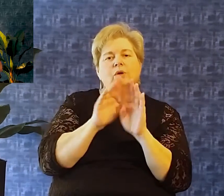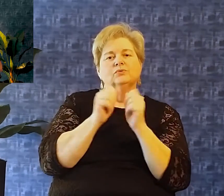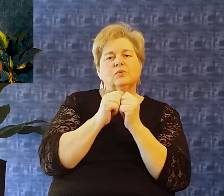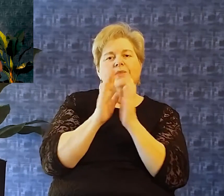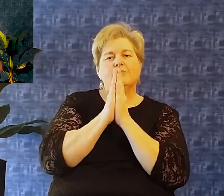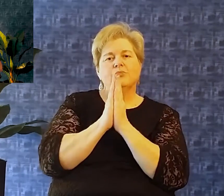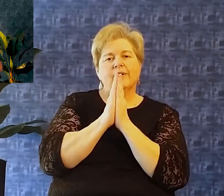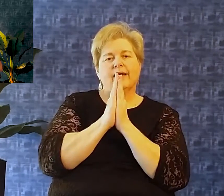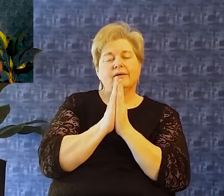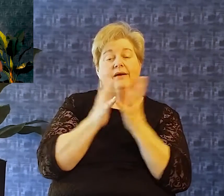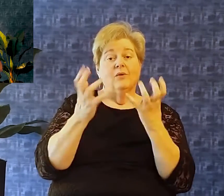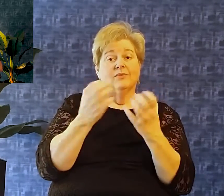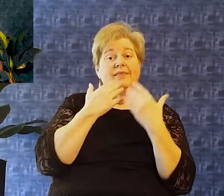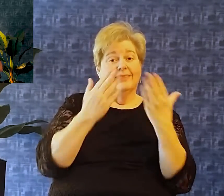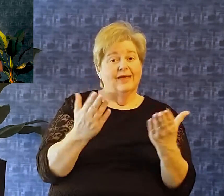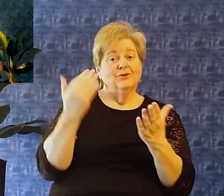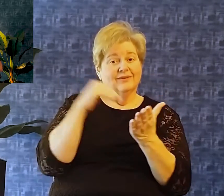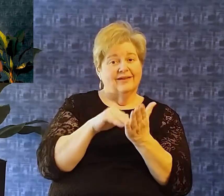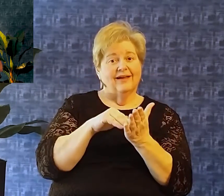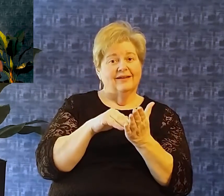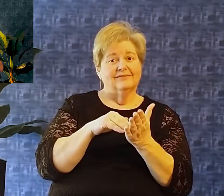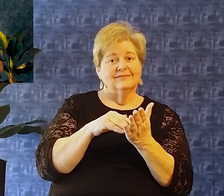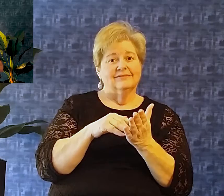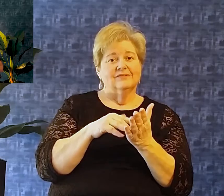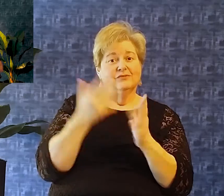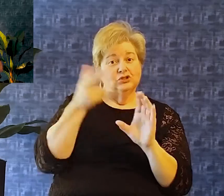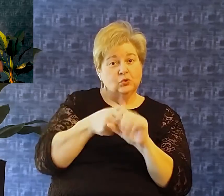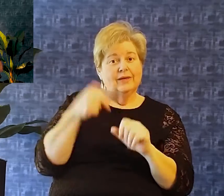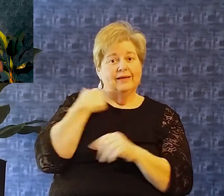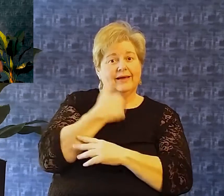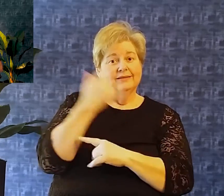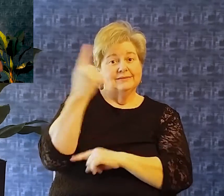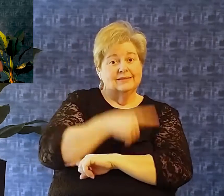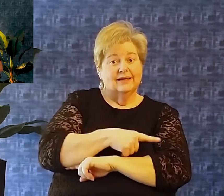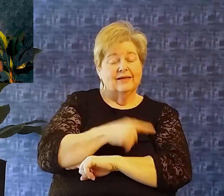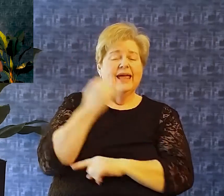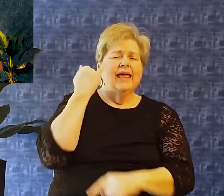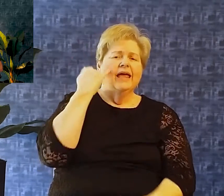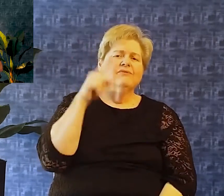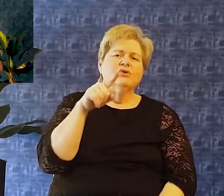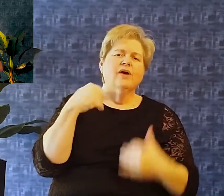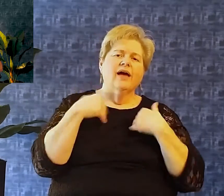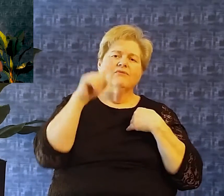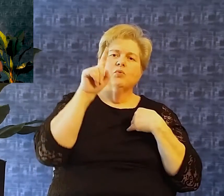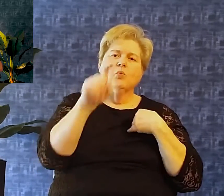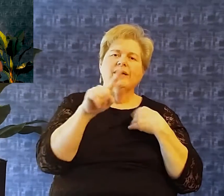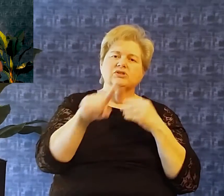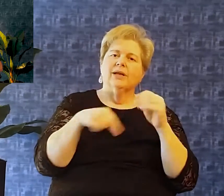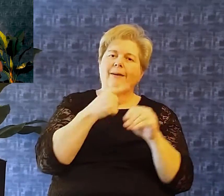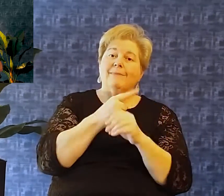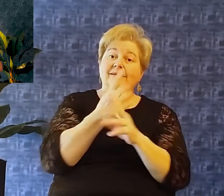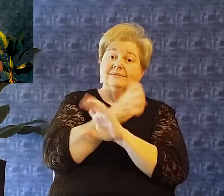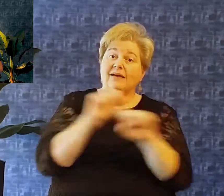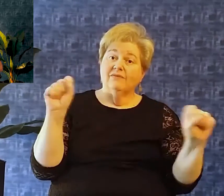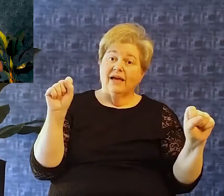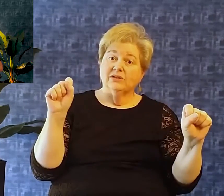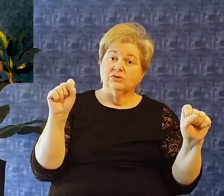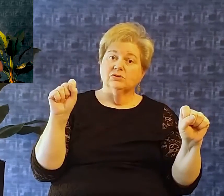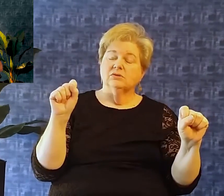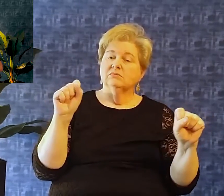going to end our time today With a word of prayer And I want to just thank you For being with us today And if you have questions About salvation If you have